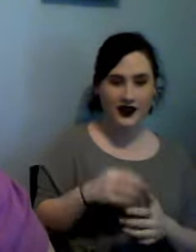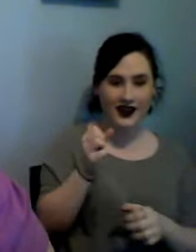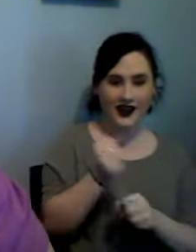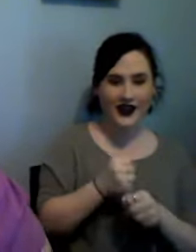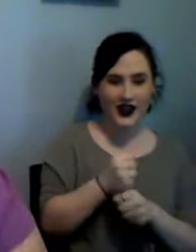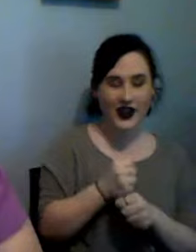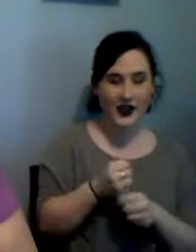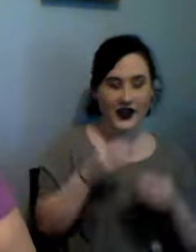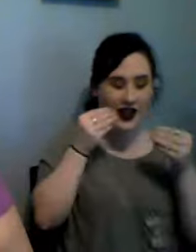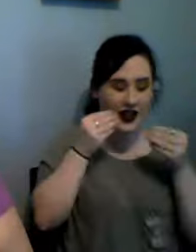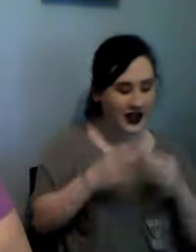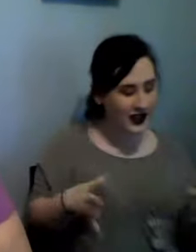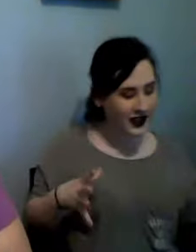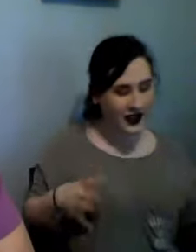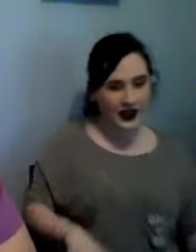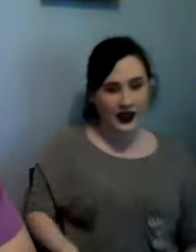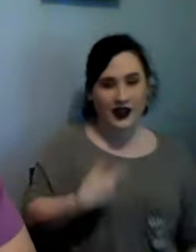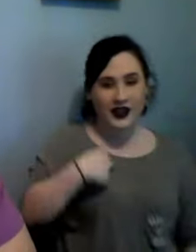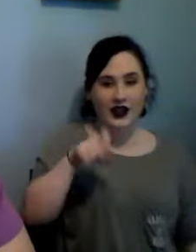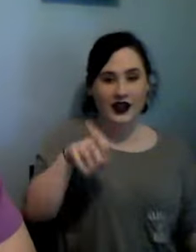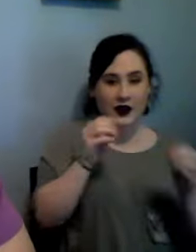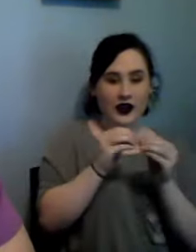she don't need to add so much water next time